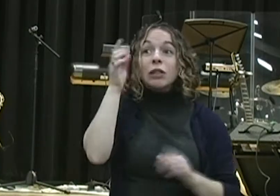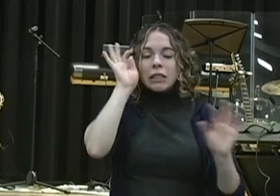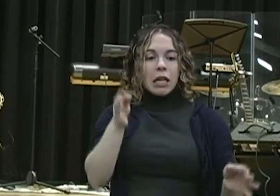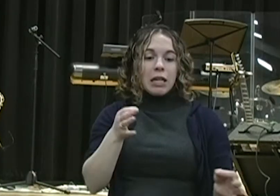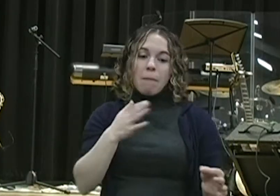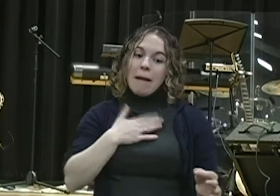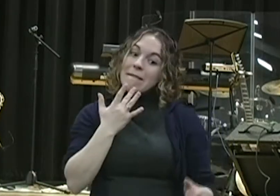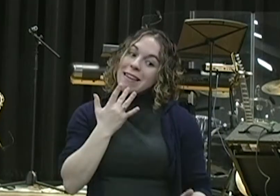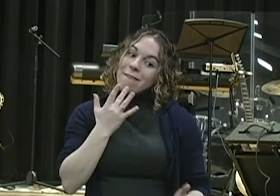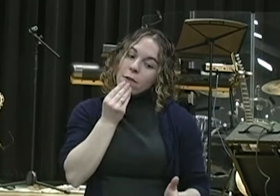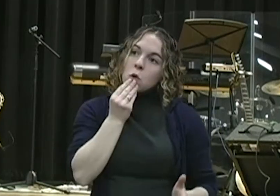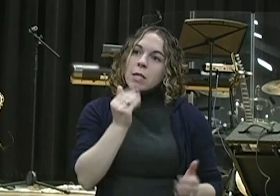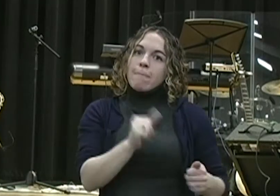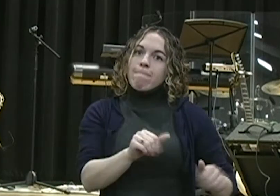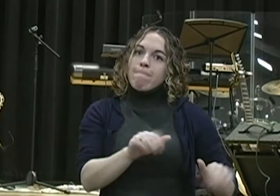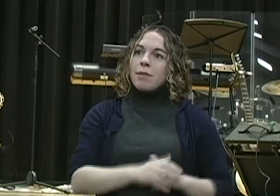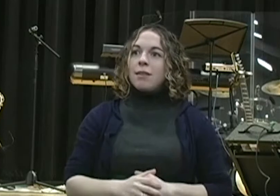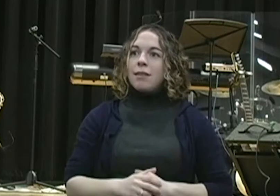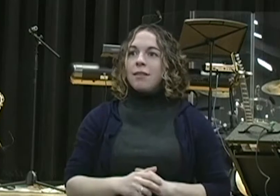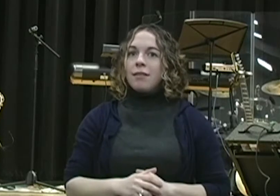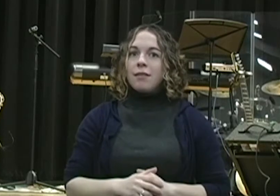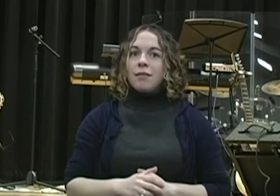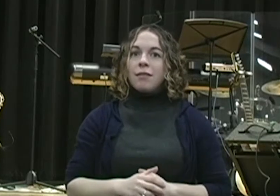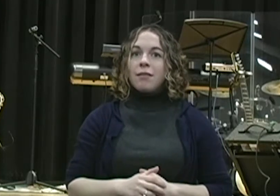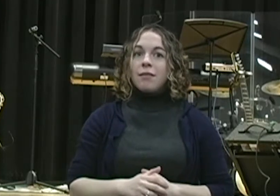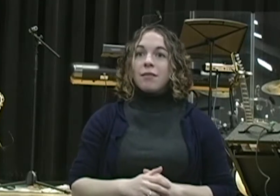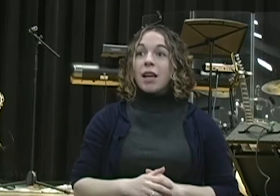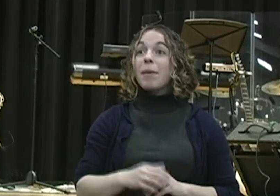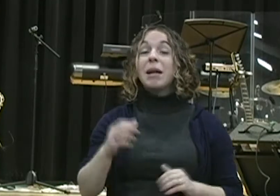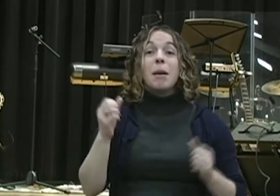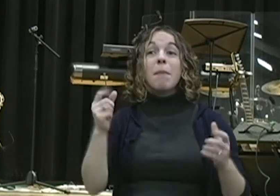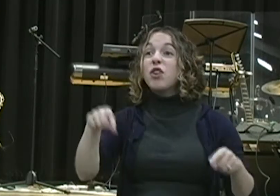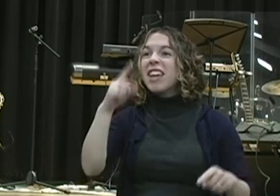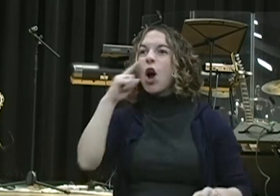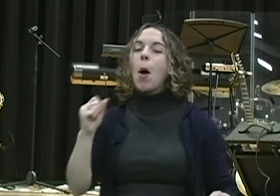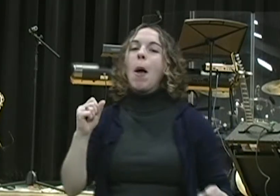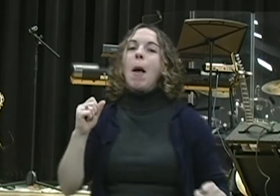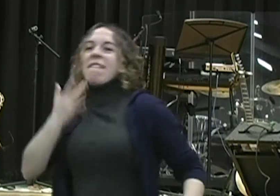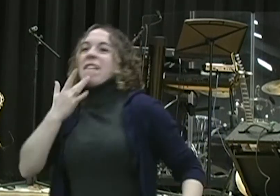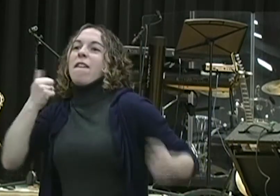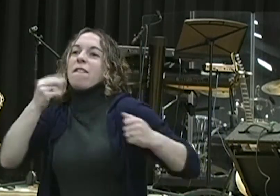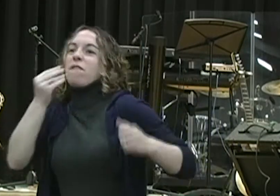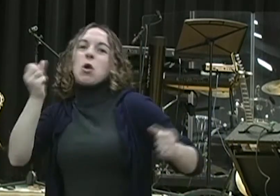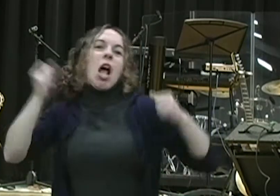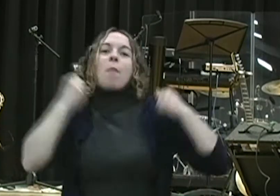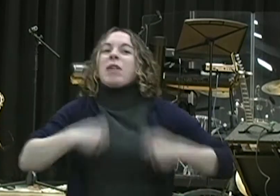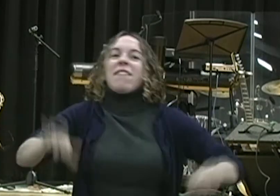How many people could get excited about not having your favorite foods? Come on. It's going to be great, man. We're not going to eat our favorite things. I'm not going to have